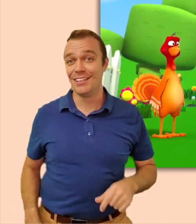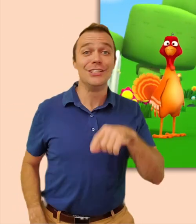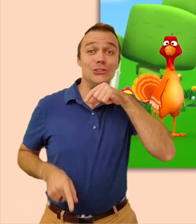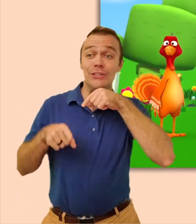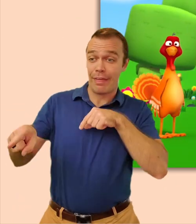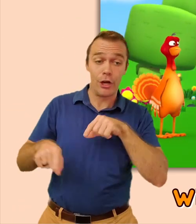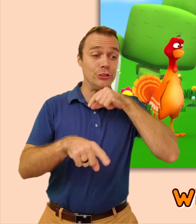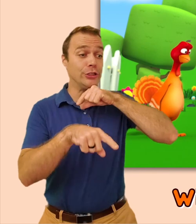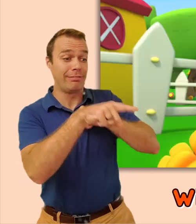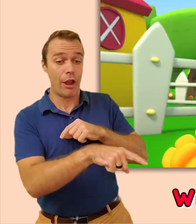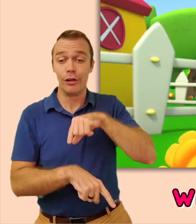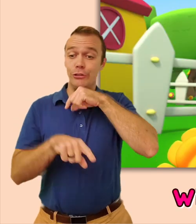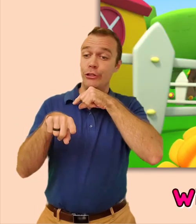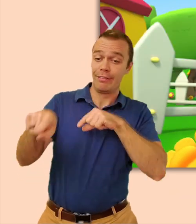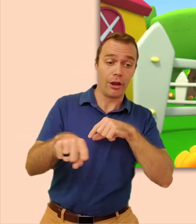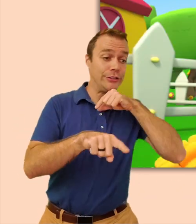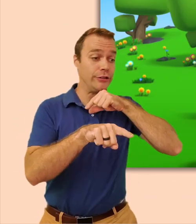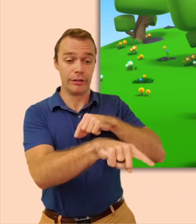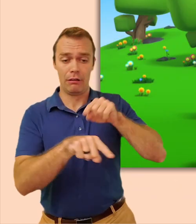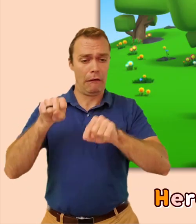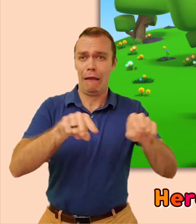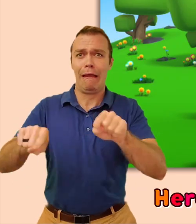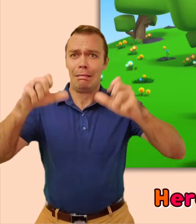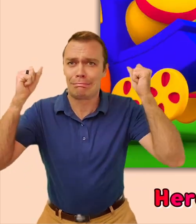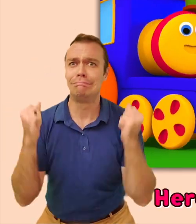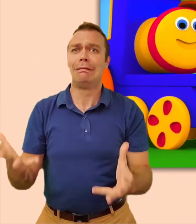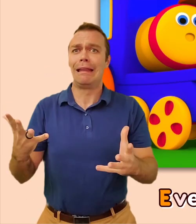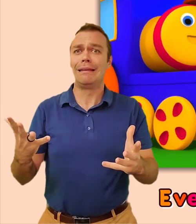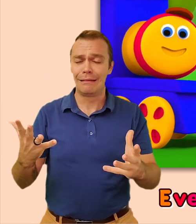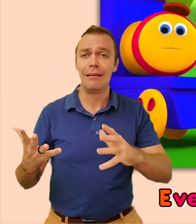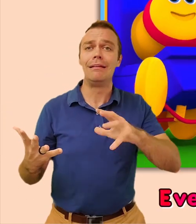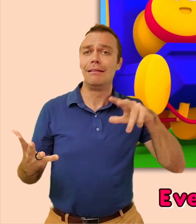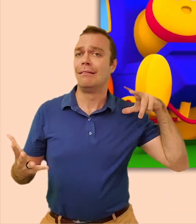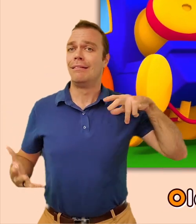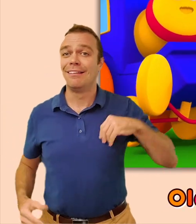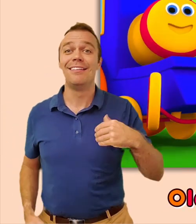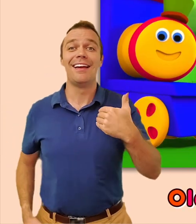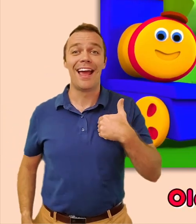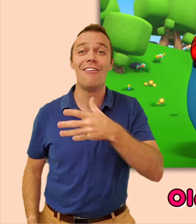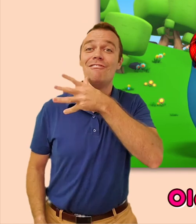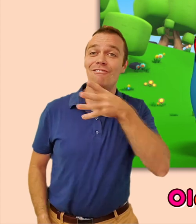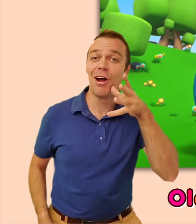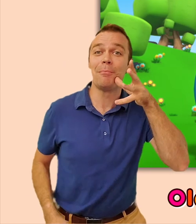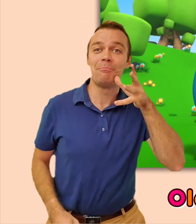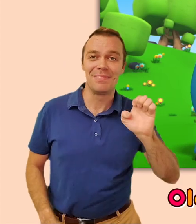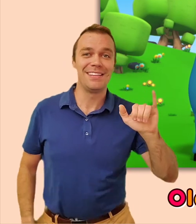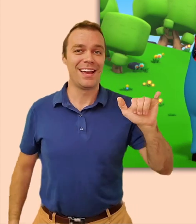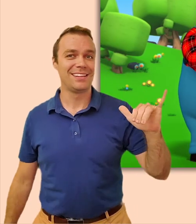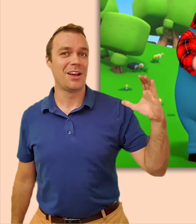-O With a gobble gobble here, gobble gobble there Here a gobble, there a gobble, everywhere a gobble gobble Old MacDonald had a farm, E-I